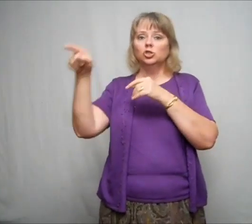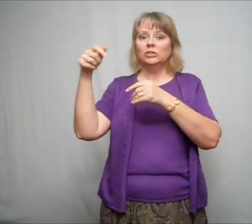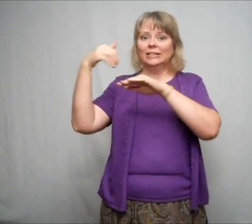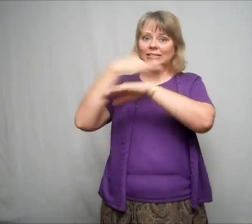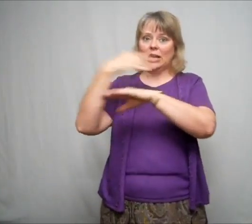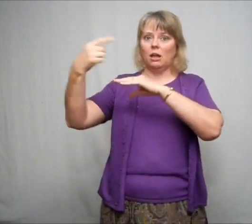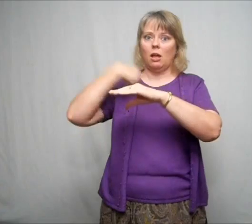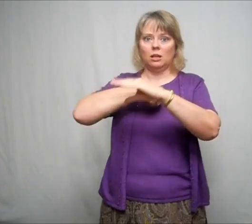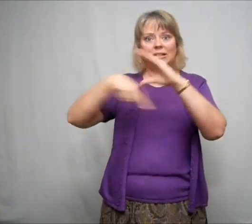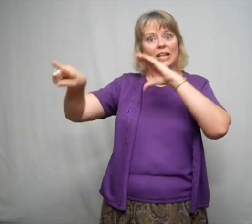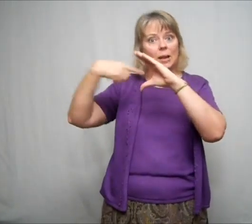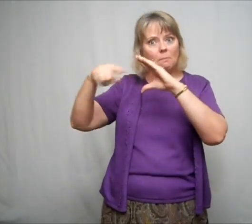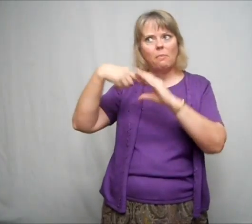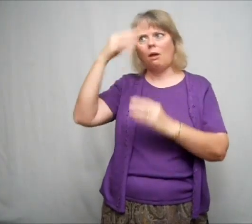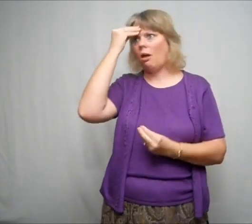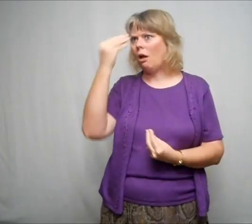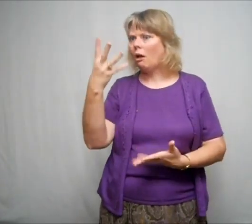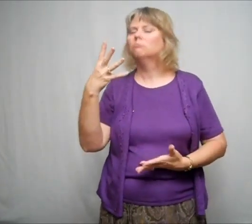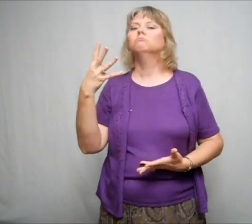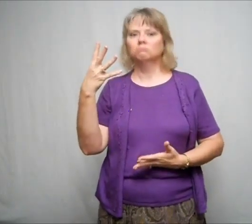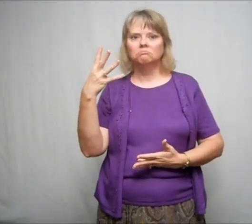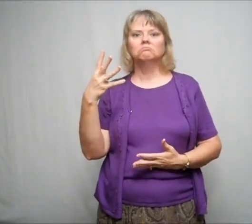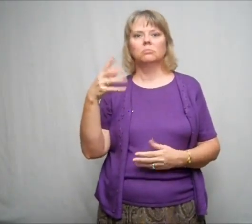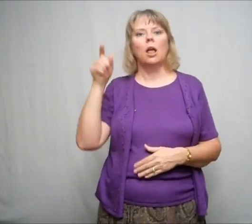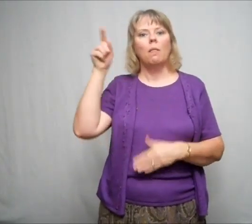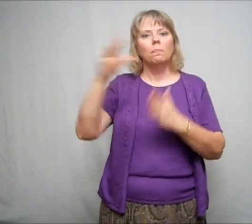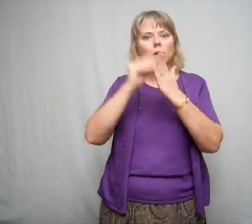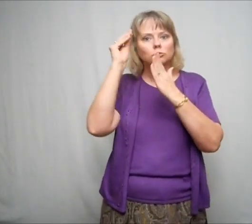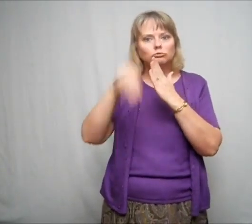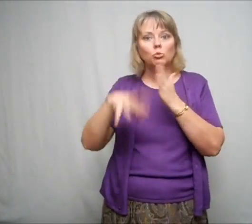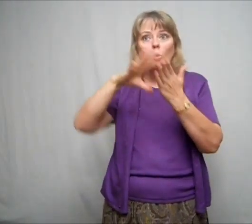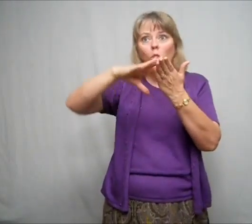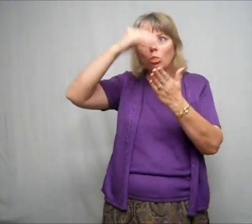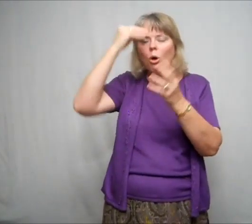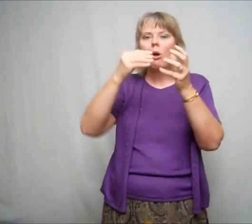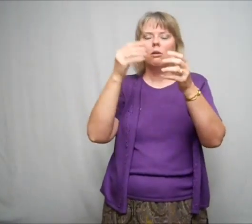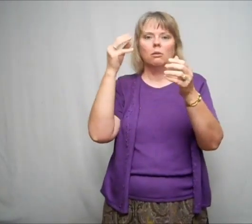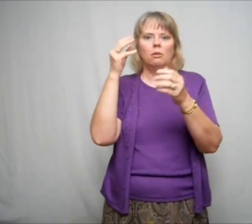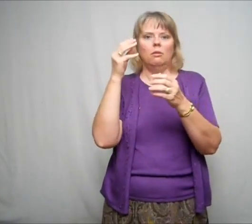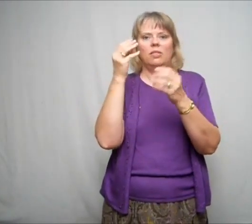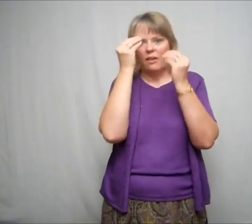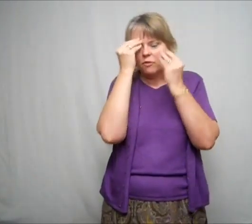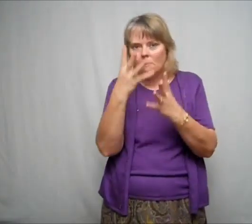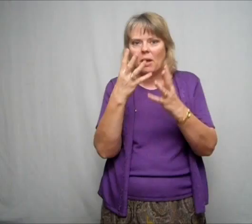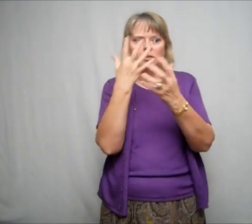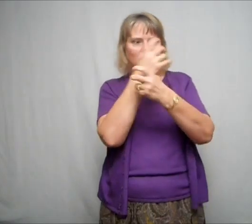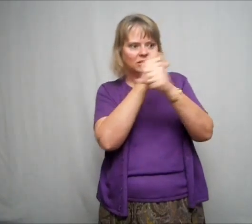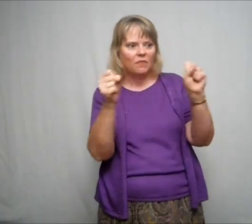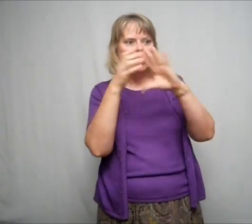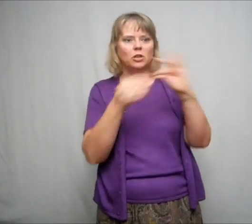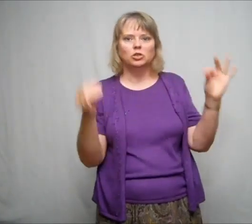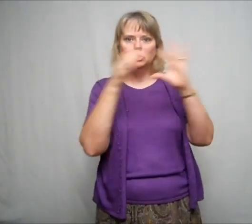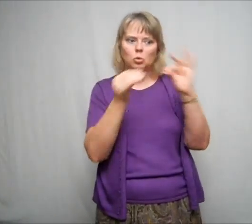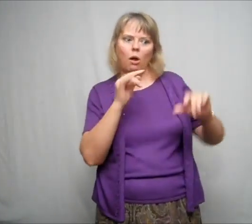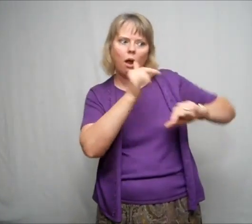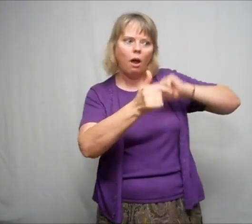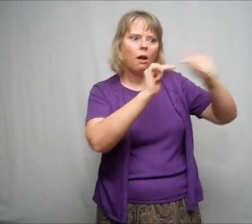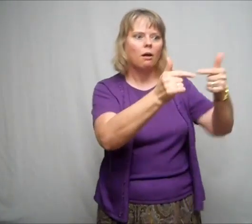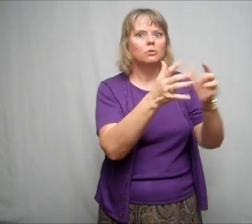that we had begun. All these stories took place in their Bible classes. And the missionaries continued to tell